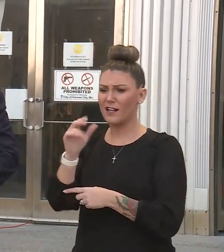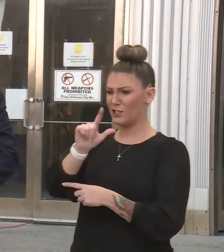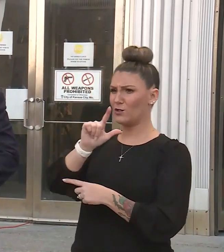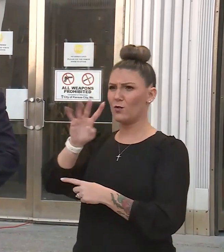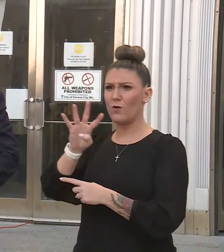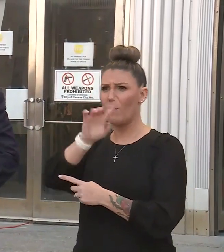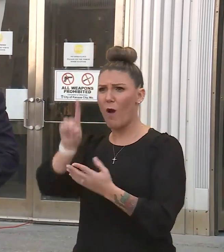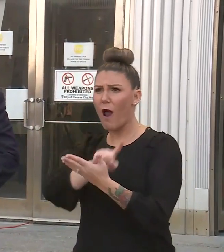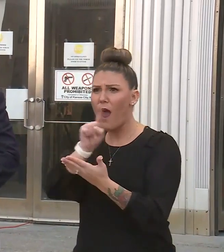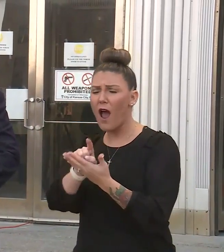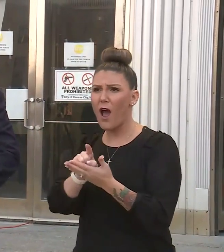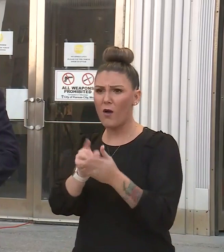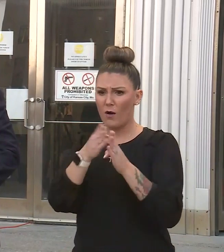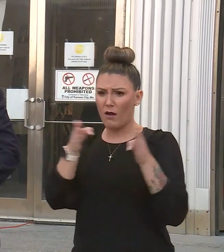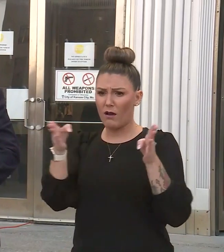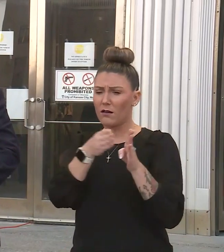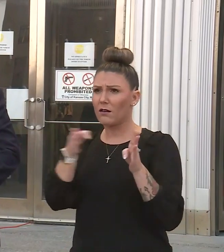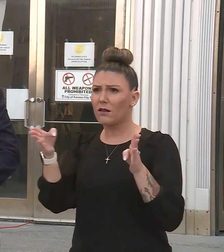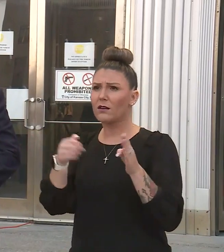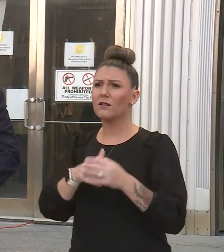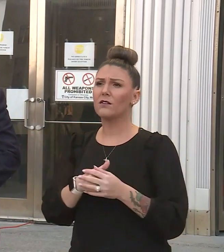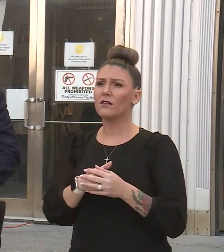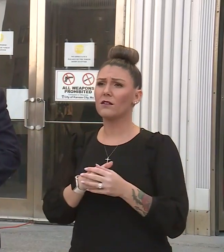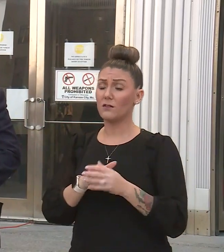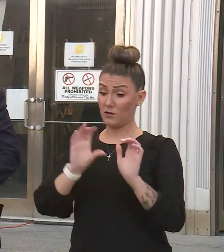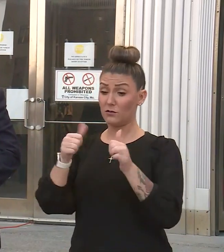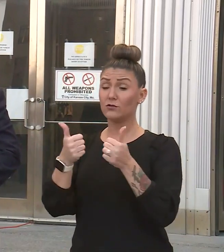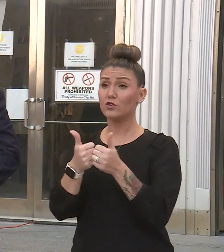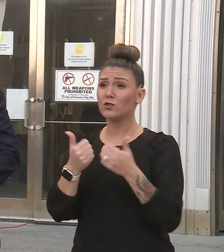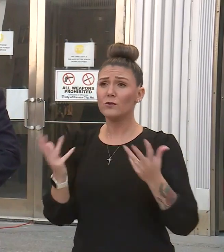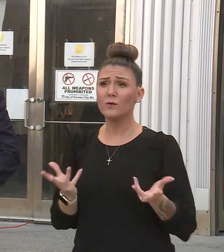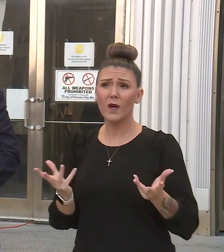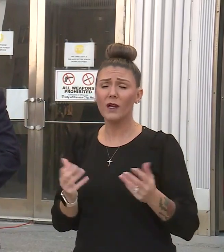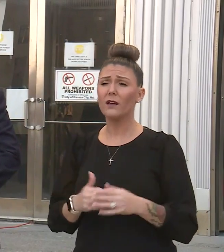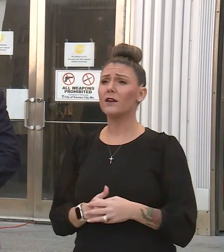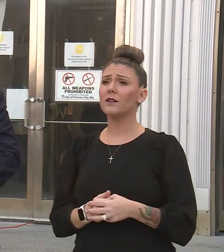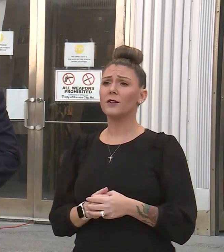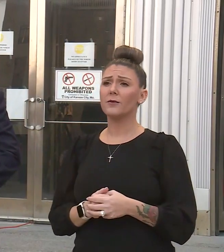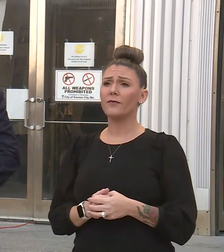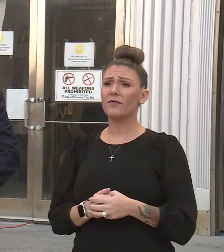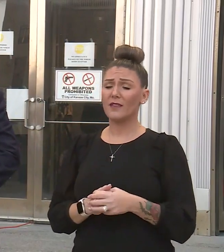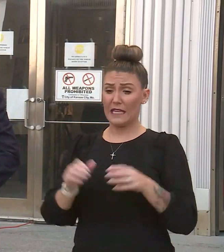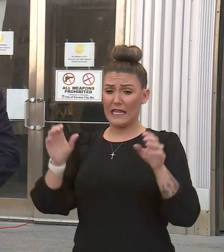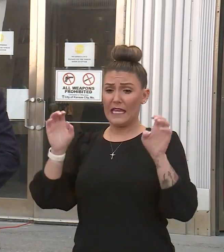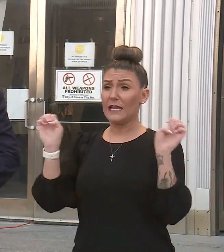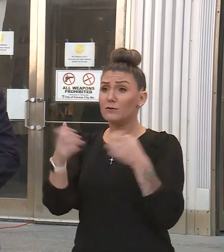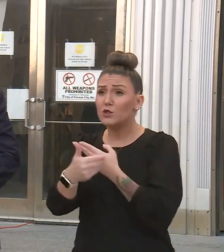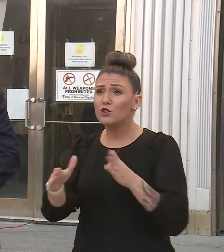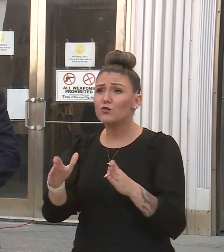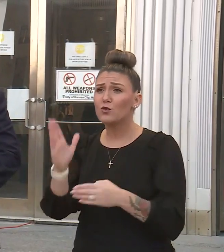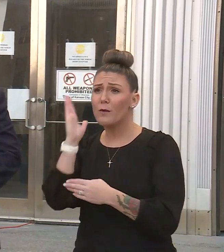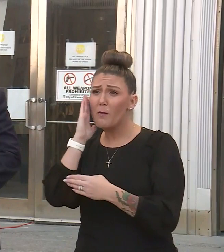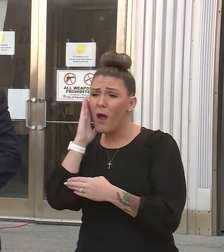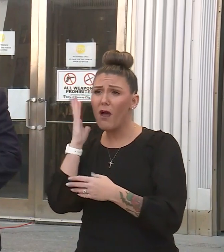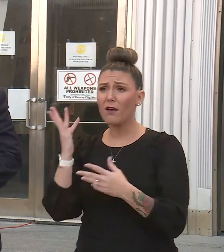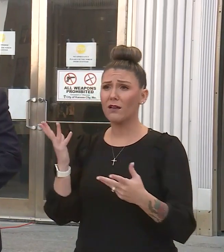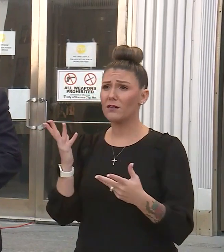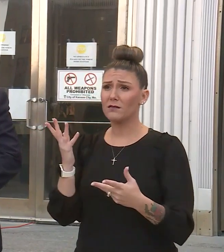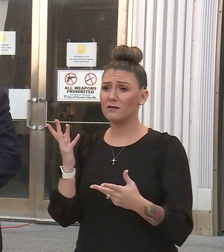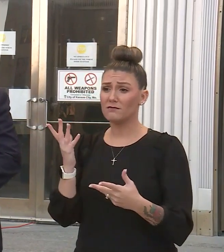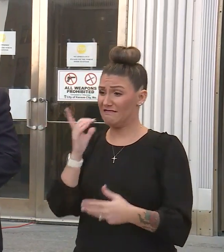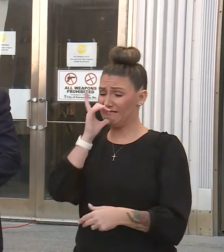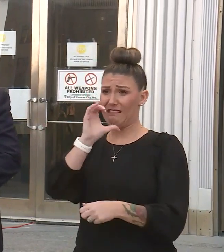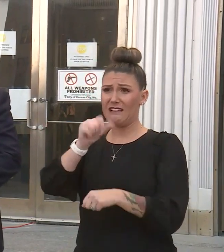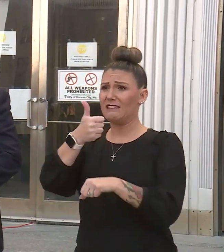-hour period. The challenge that we have is emergency room beds are not